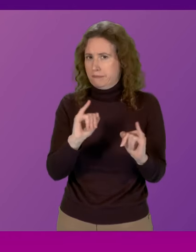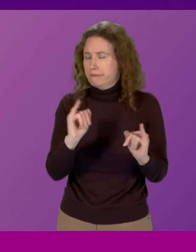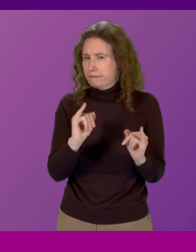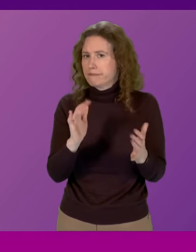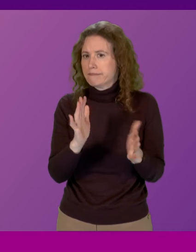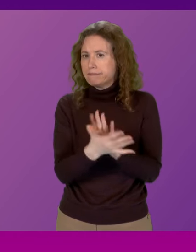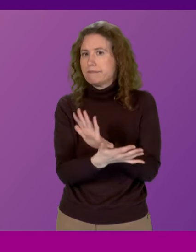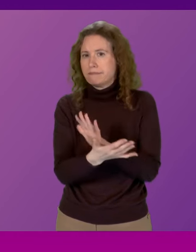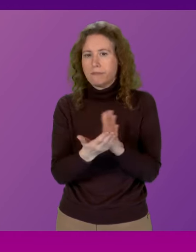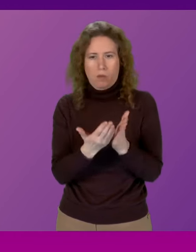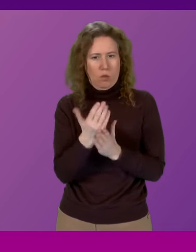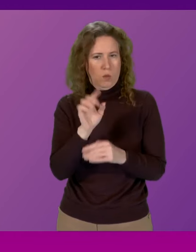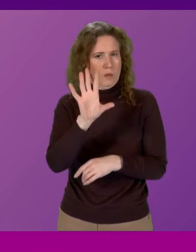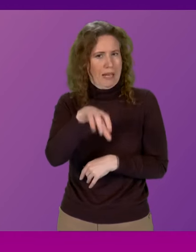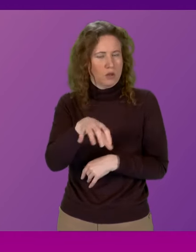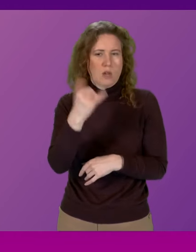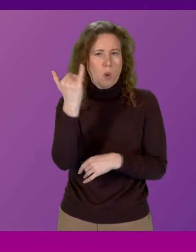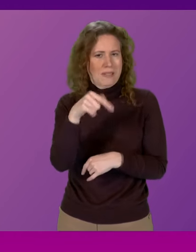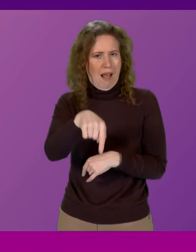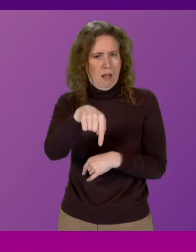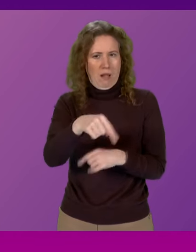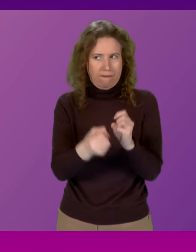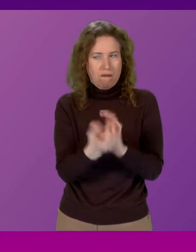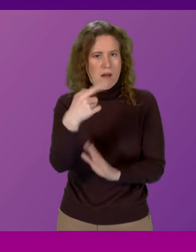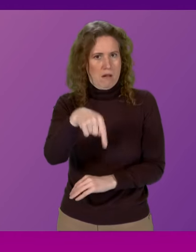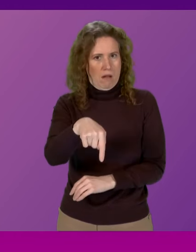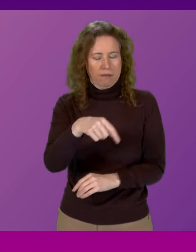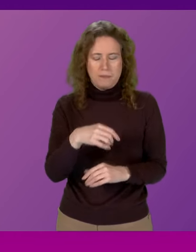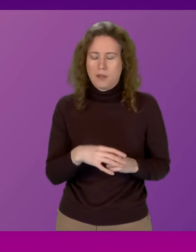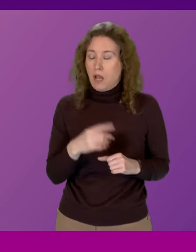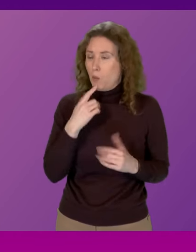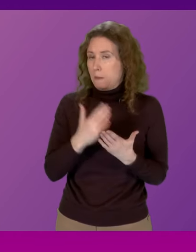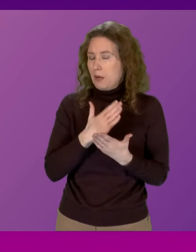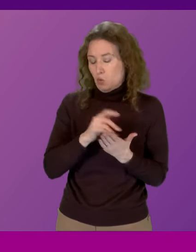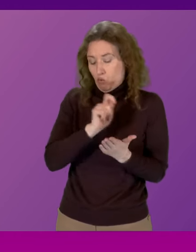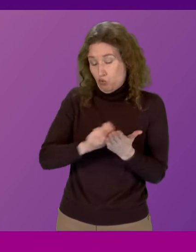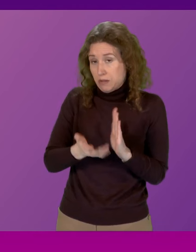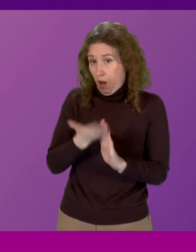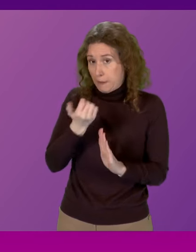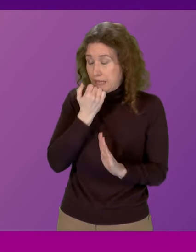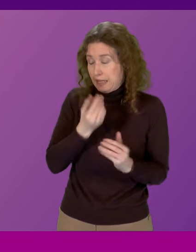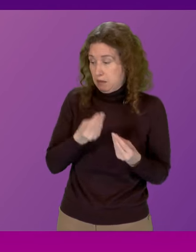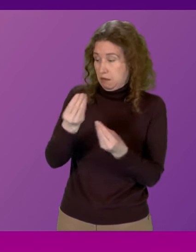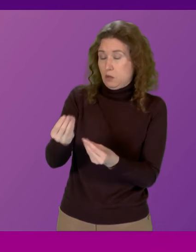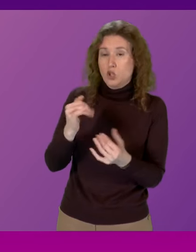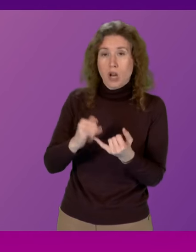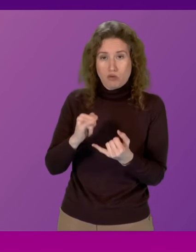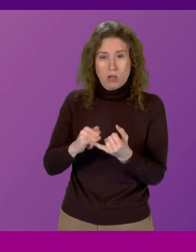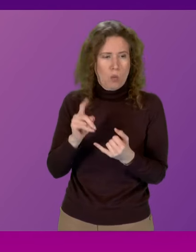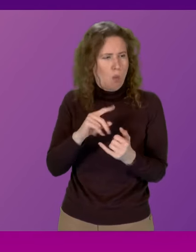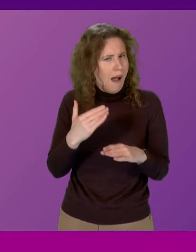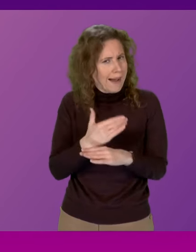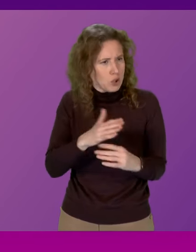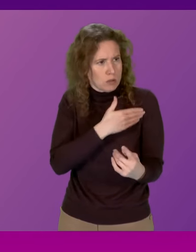due to the air station hotel fire I will ensure that a written update is provided to Sharon Dowie in terms of the actions